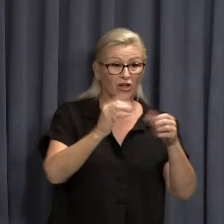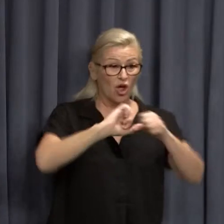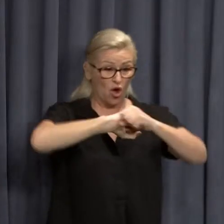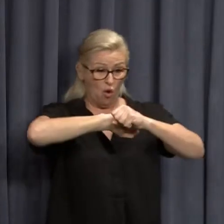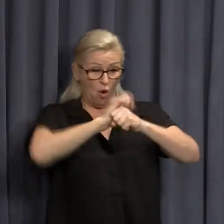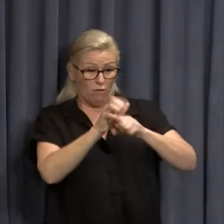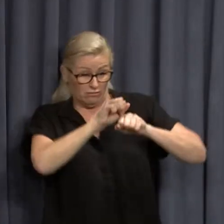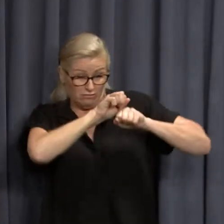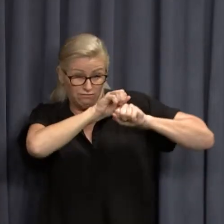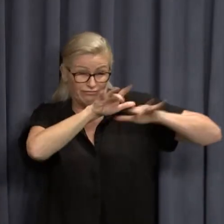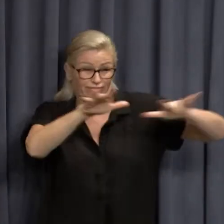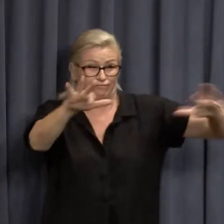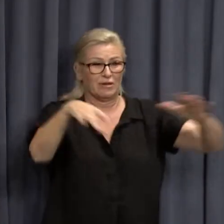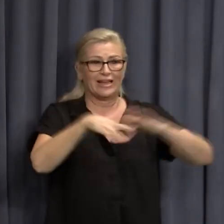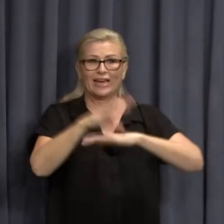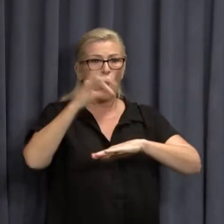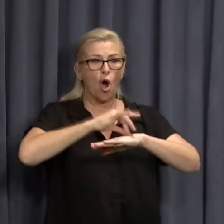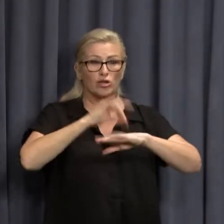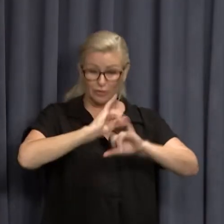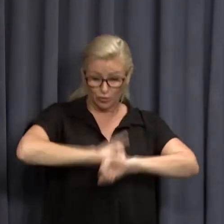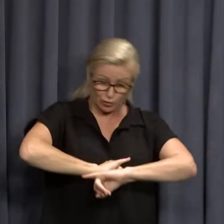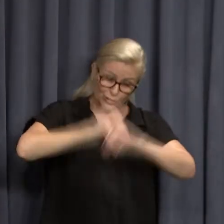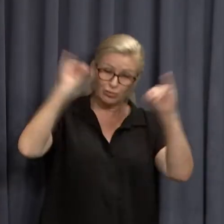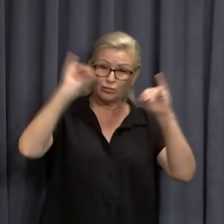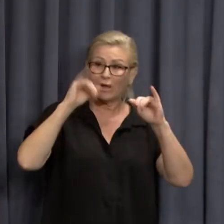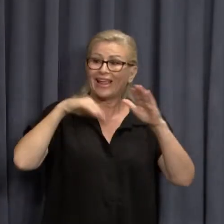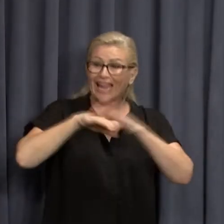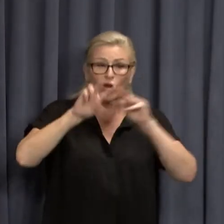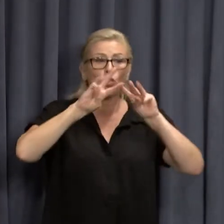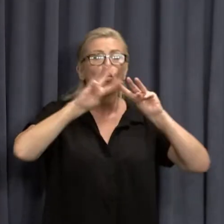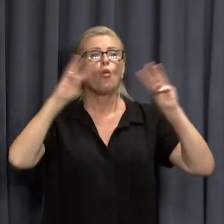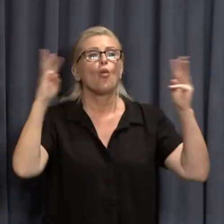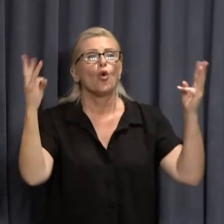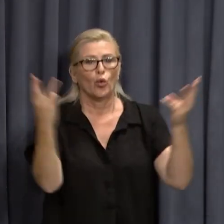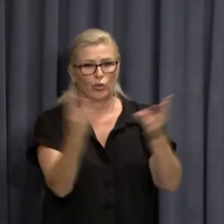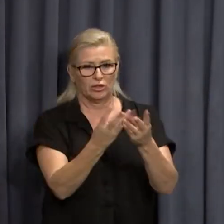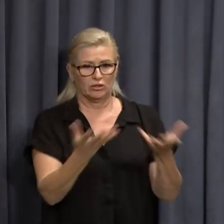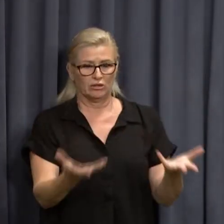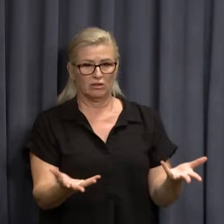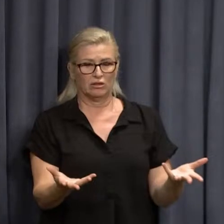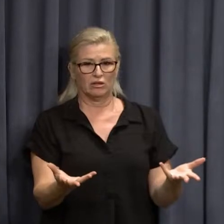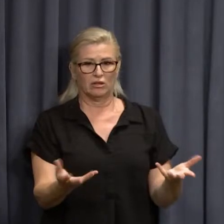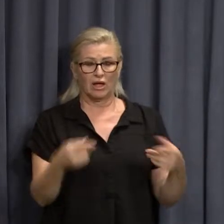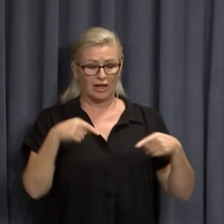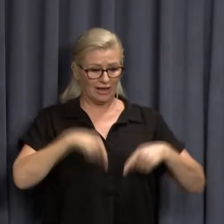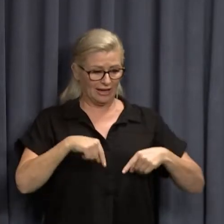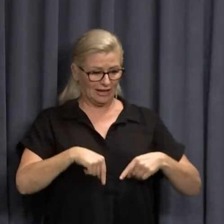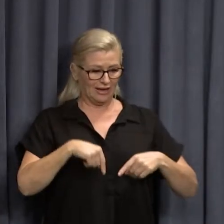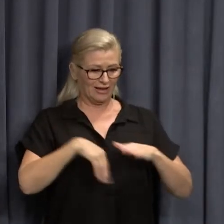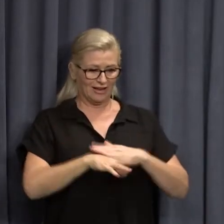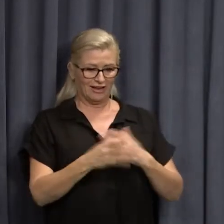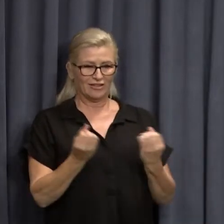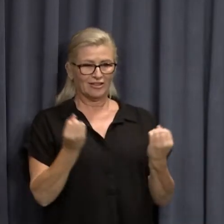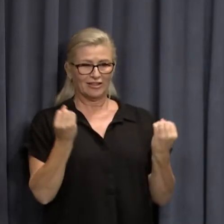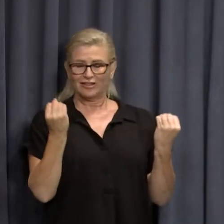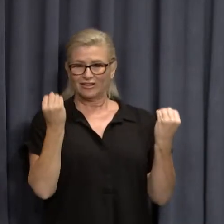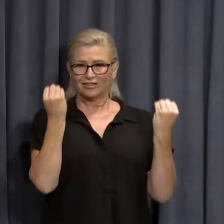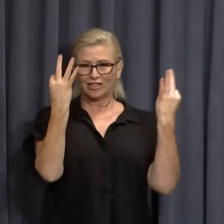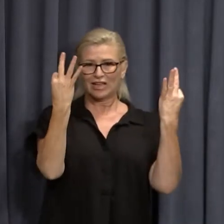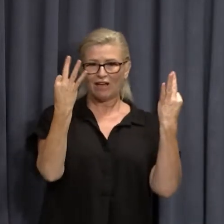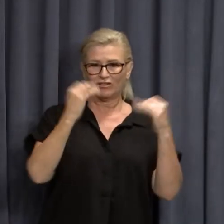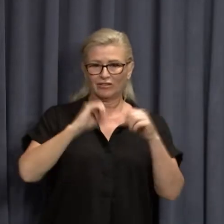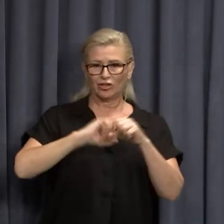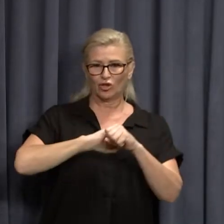hospitals and through health systems almost everywhere in the world. This is a system and a state that does not have